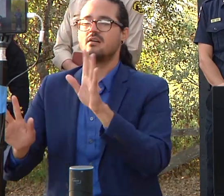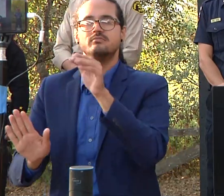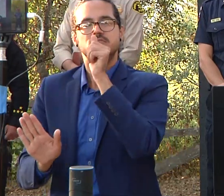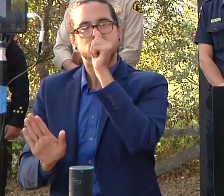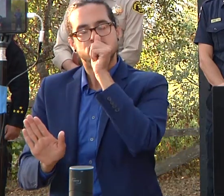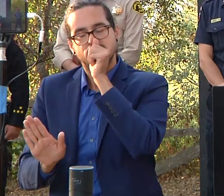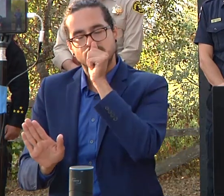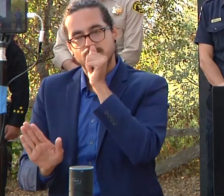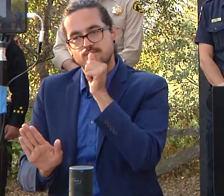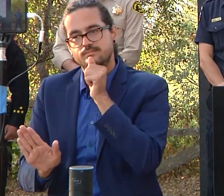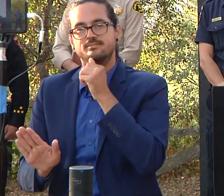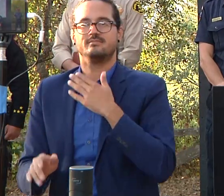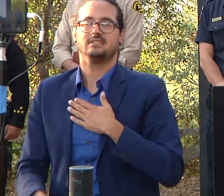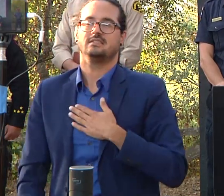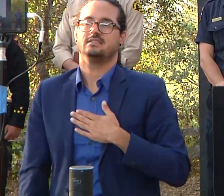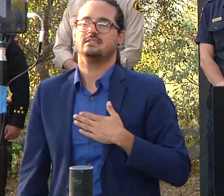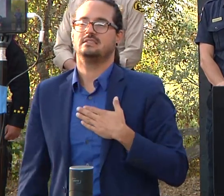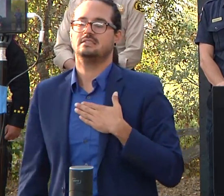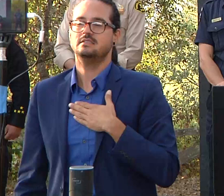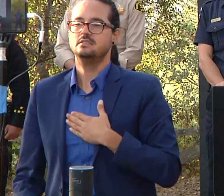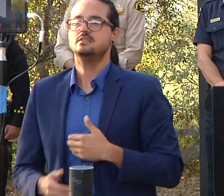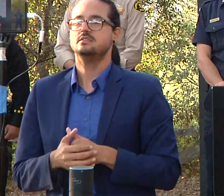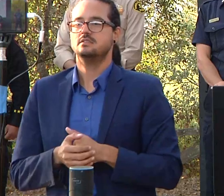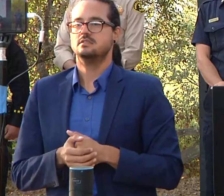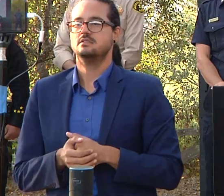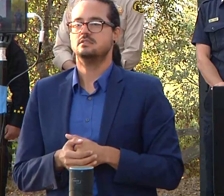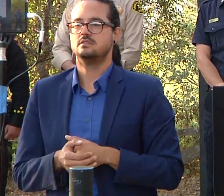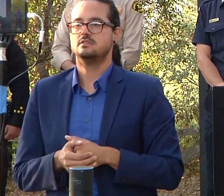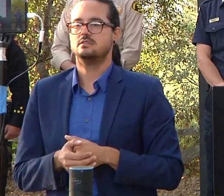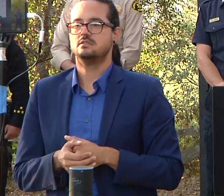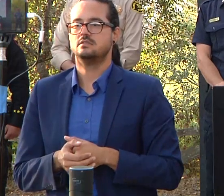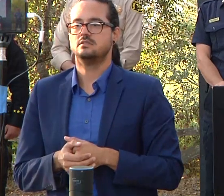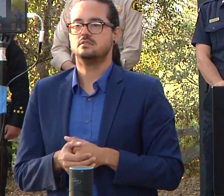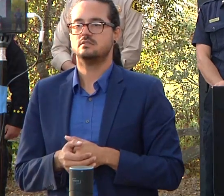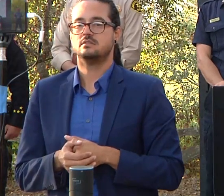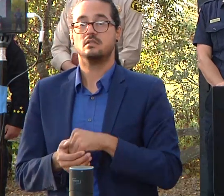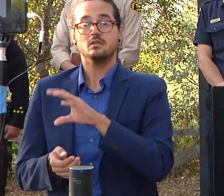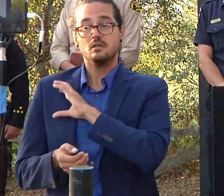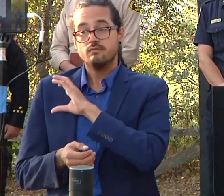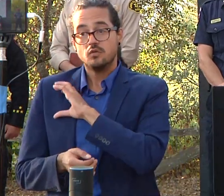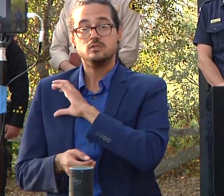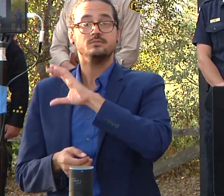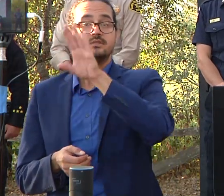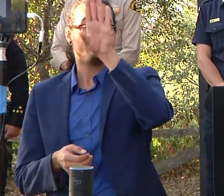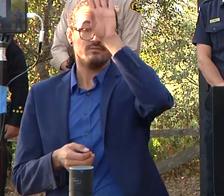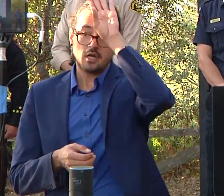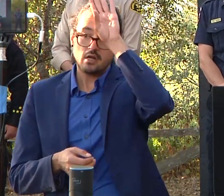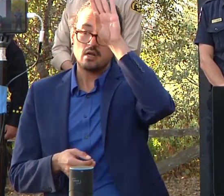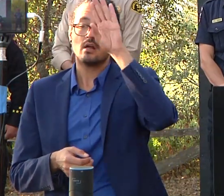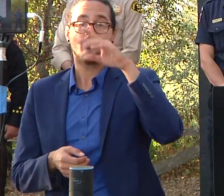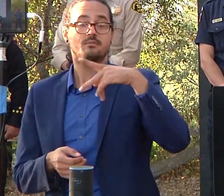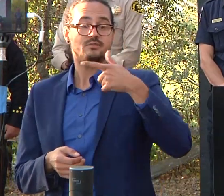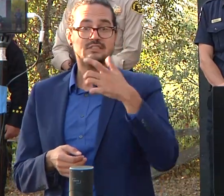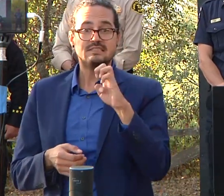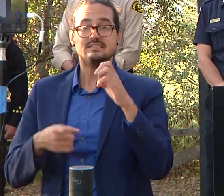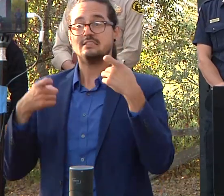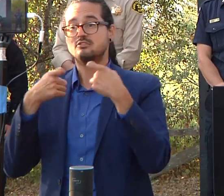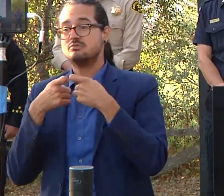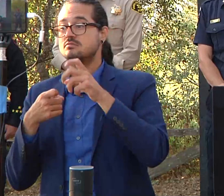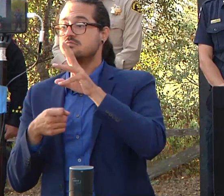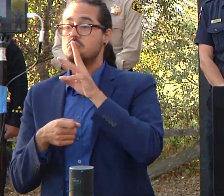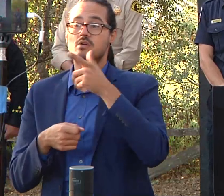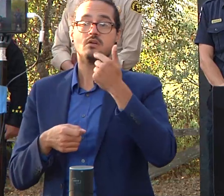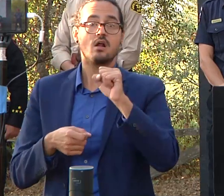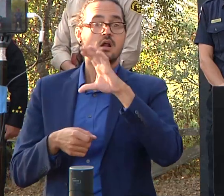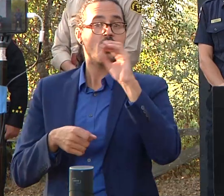between law enforcement fire pgne and all the other communications folks there's a massive effort going forth right